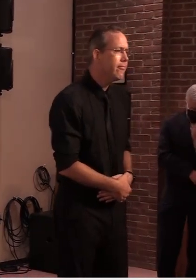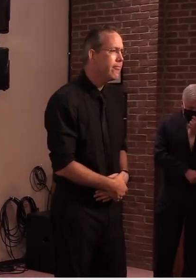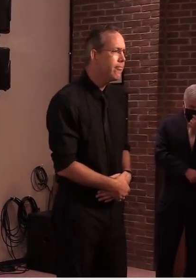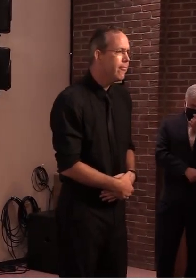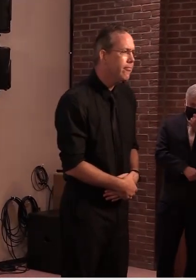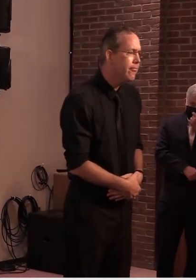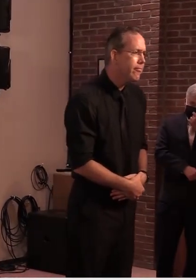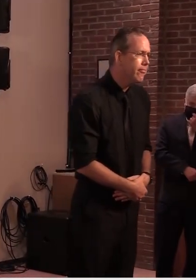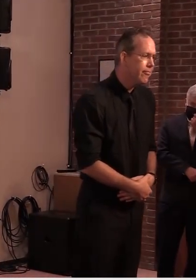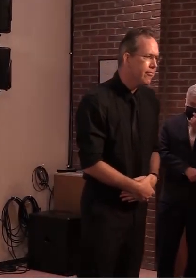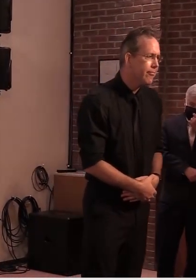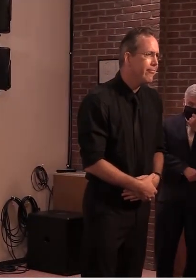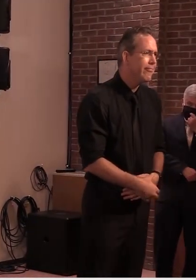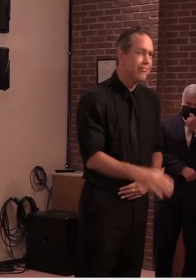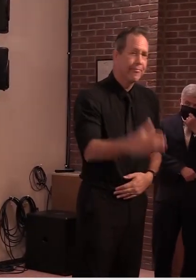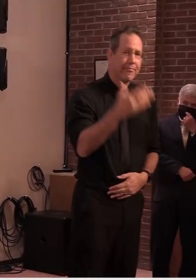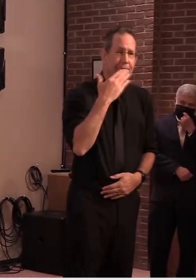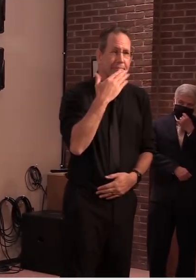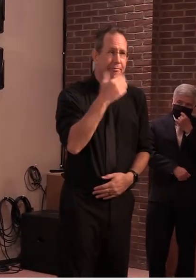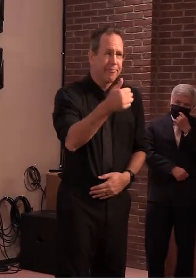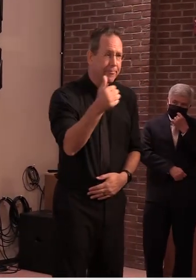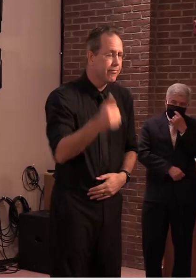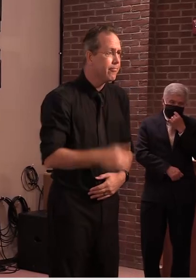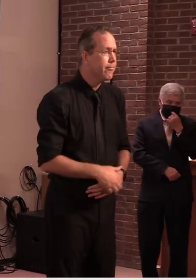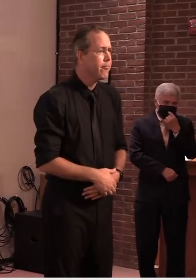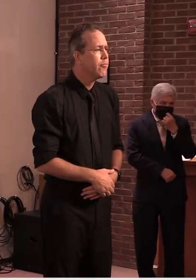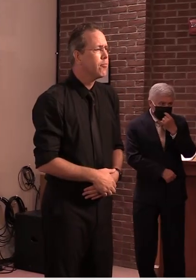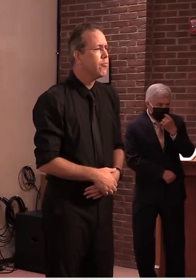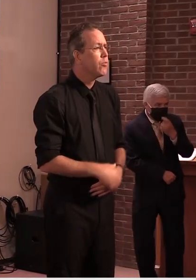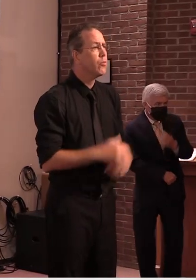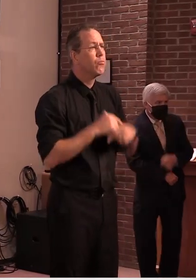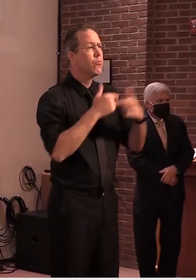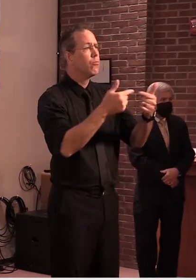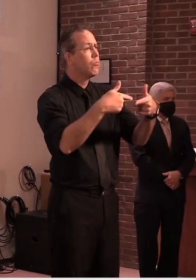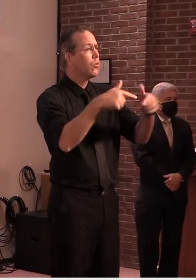Thank you, Commissioner Pichak. With that, we'll open it up to questions.